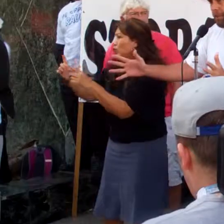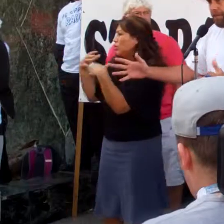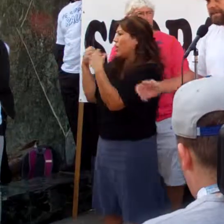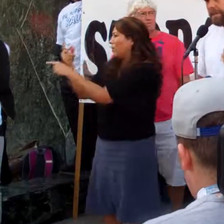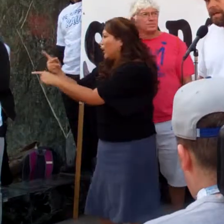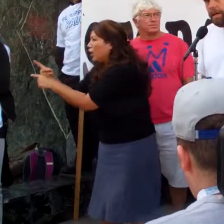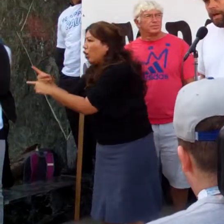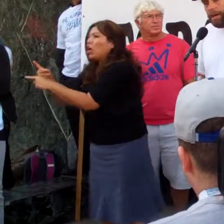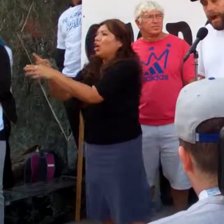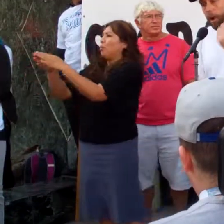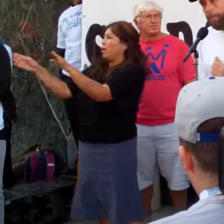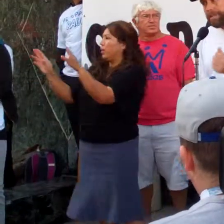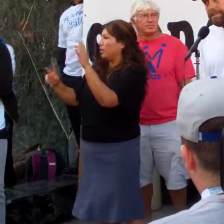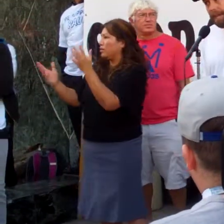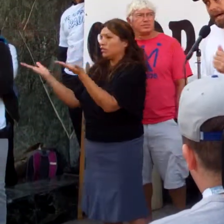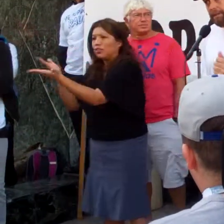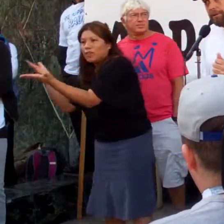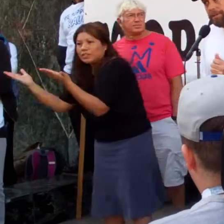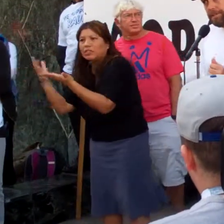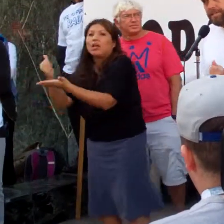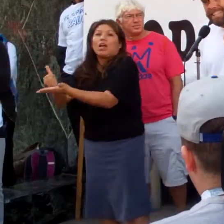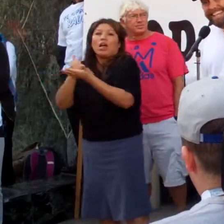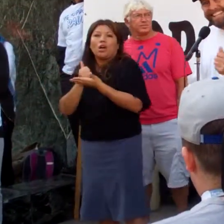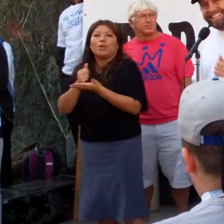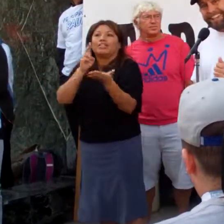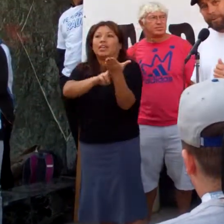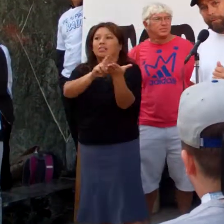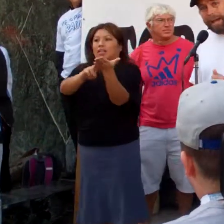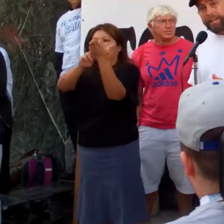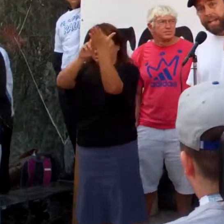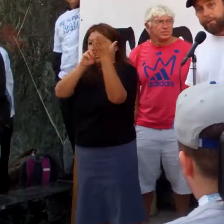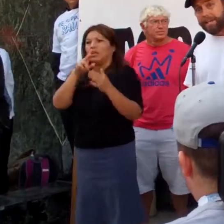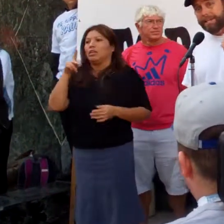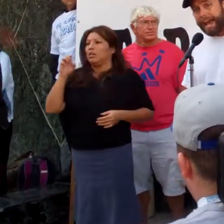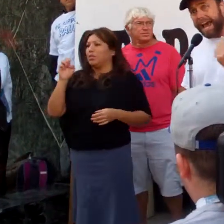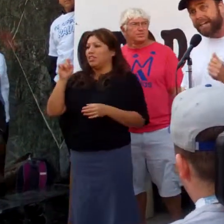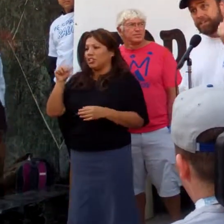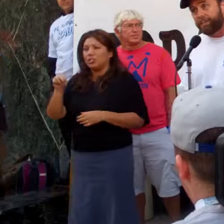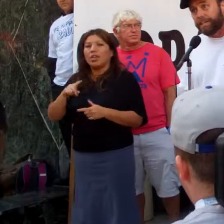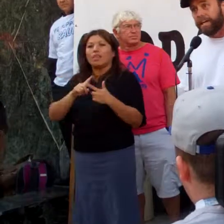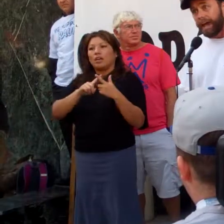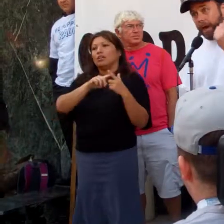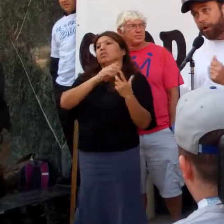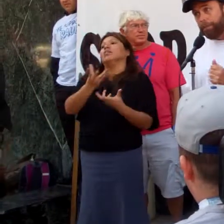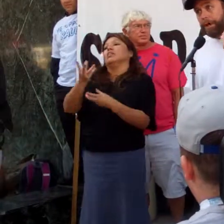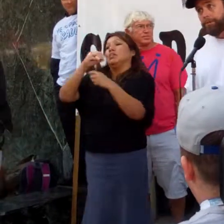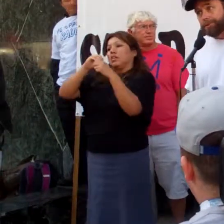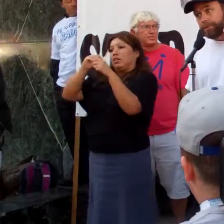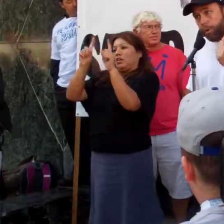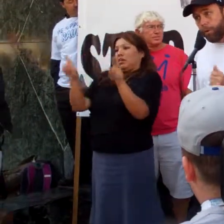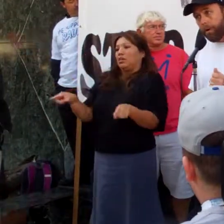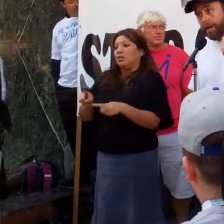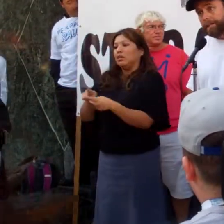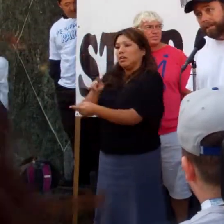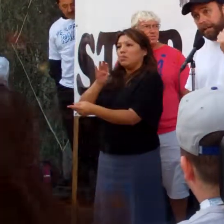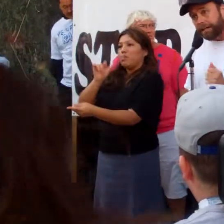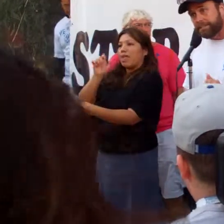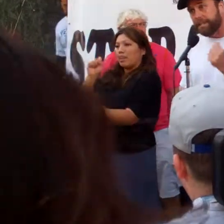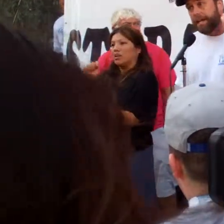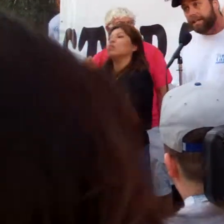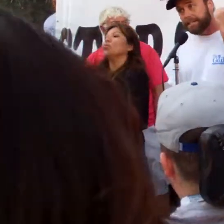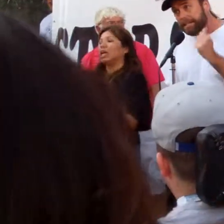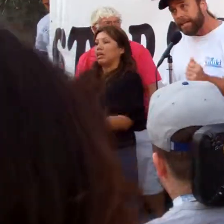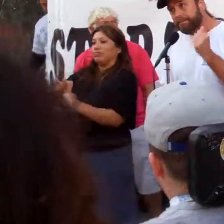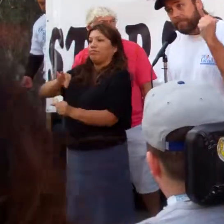in public service, help us sign those petitions, get this on the ballot, and we can actually help restore the